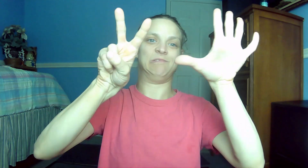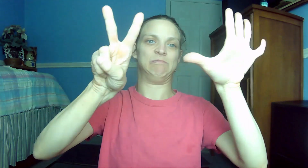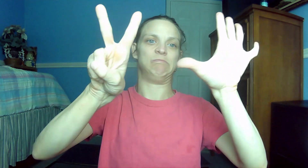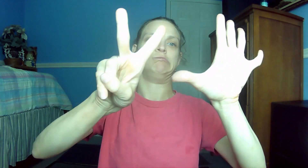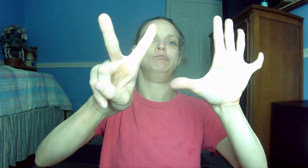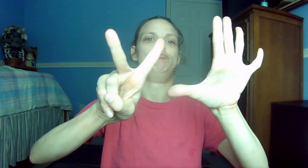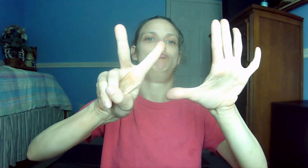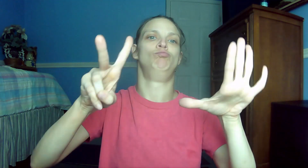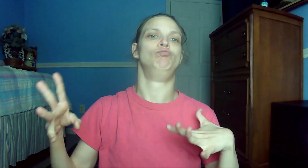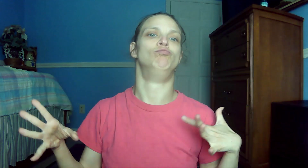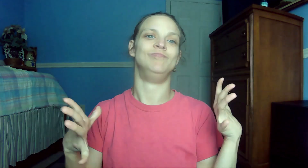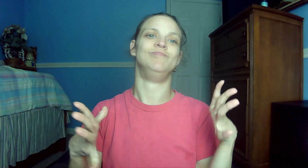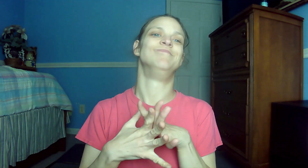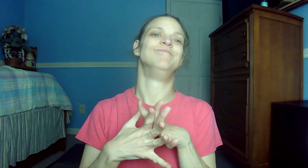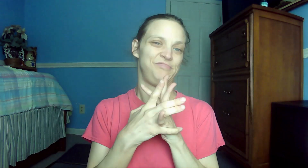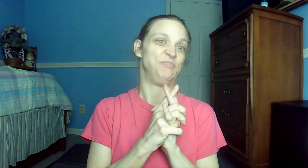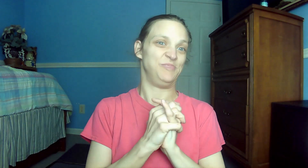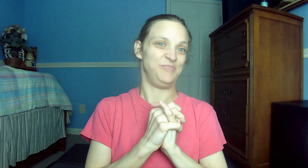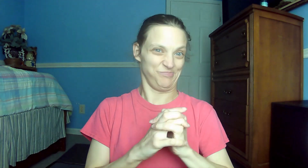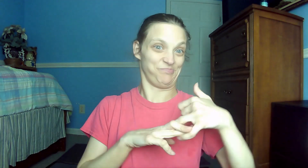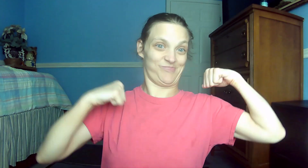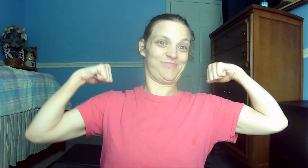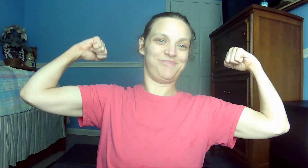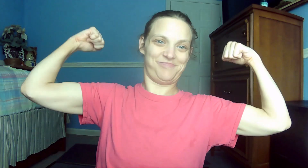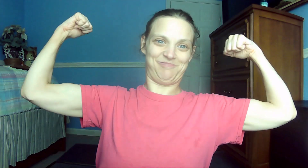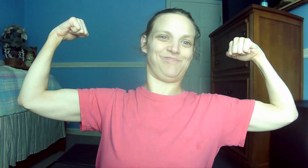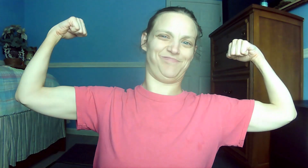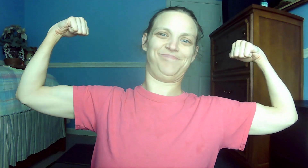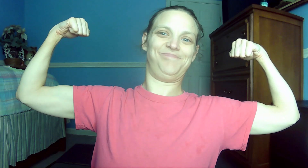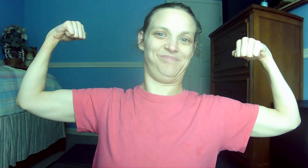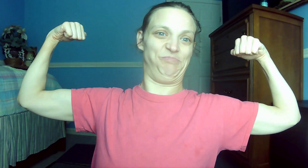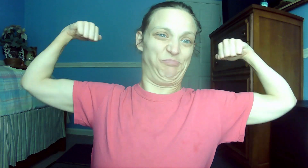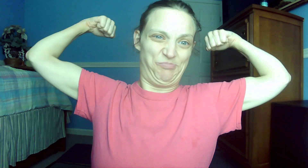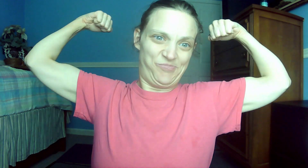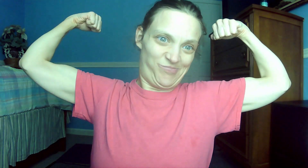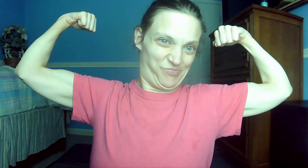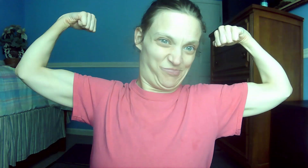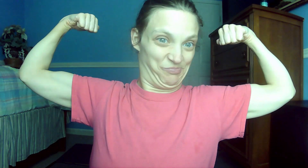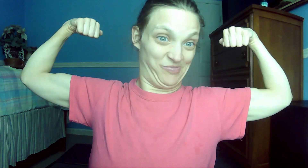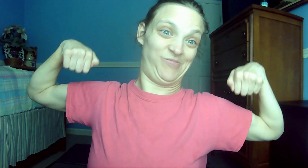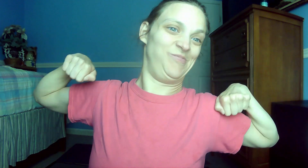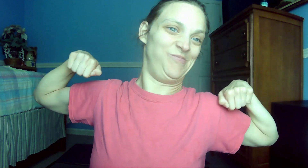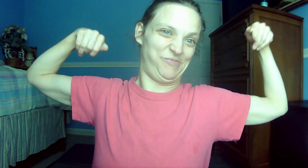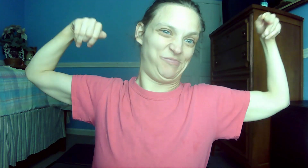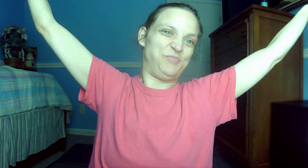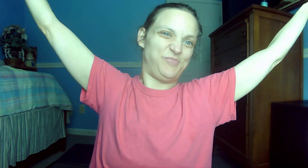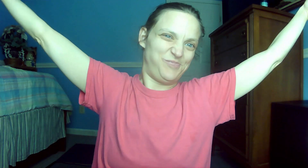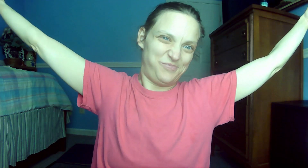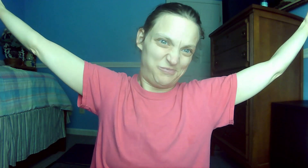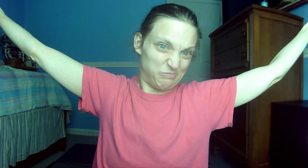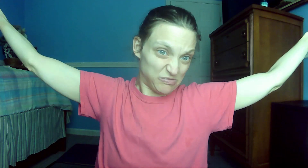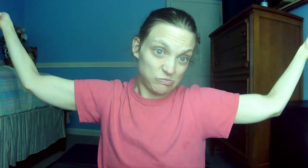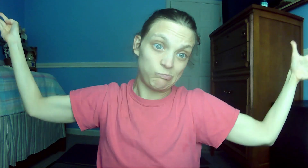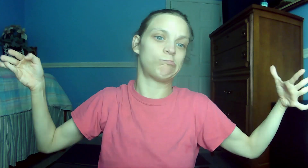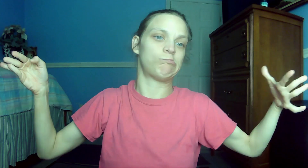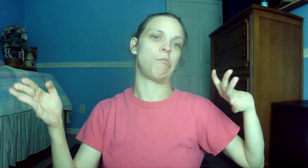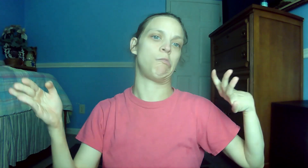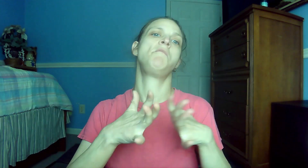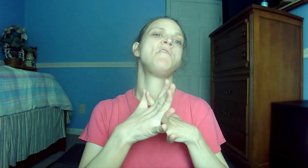6.10 Finally, be strong in the Lord and in His mighty power. 8. Genesis 1.1 In the beginning